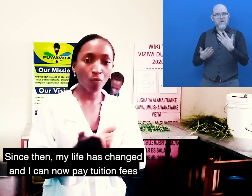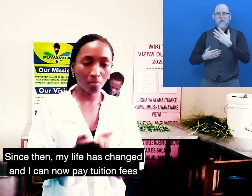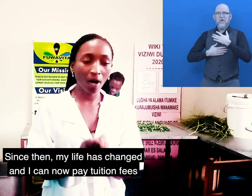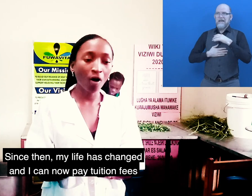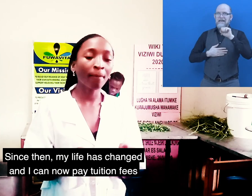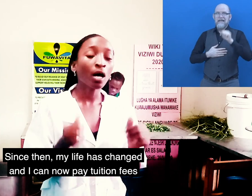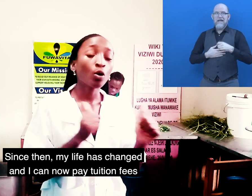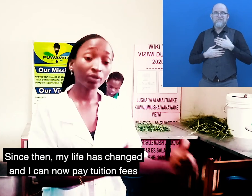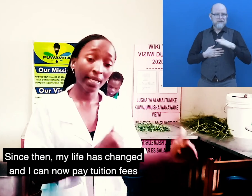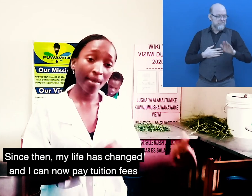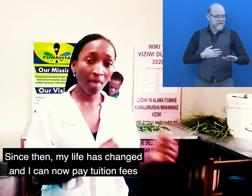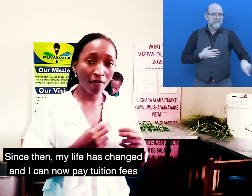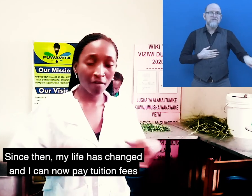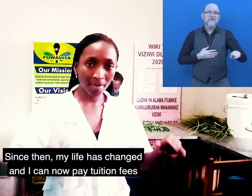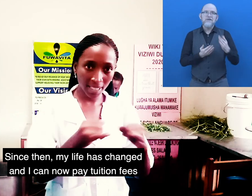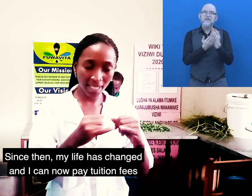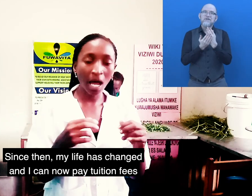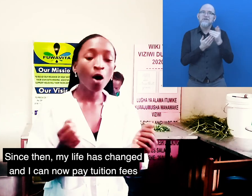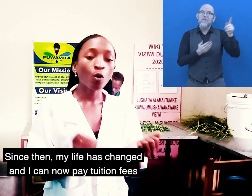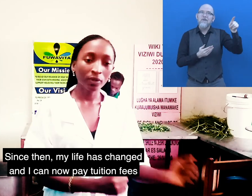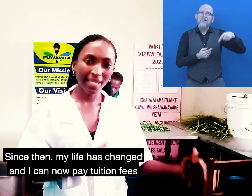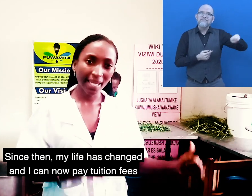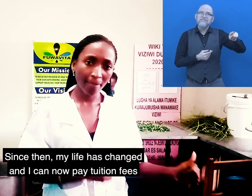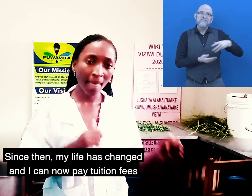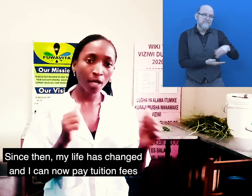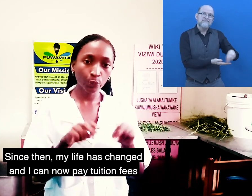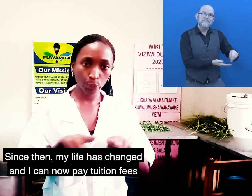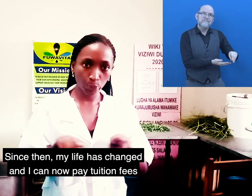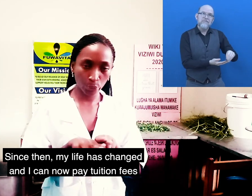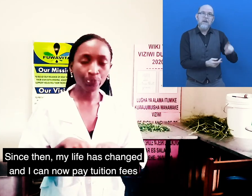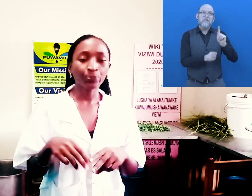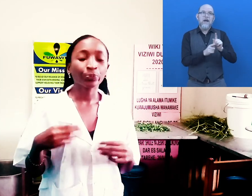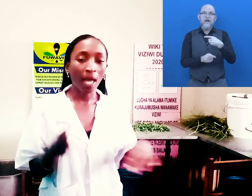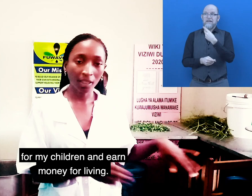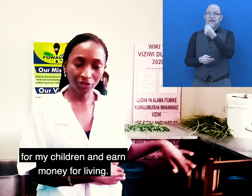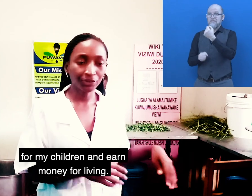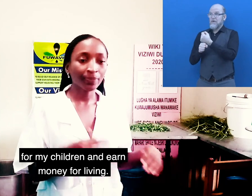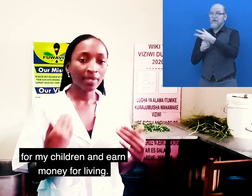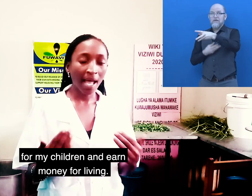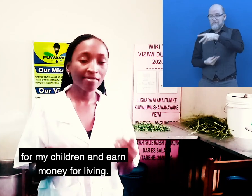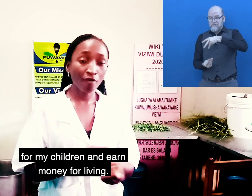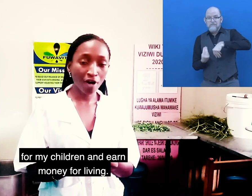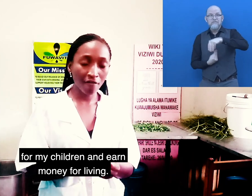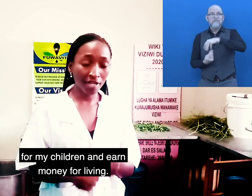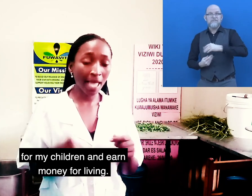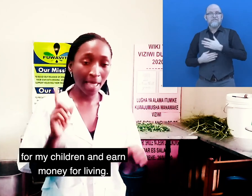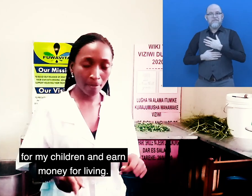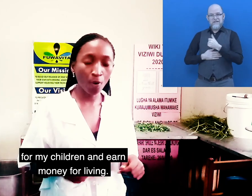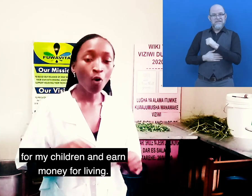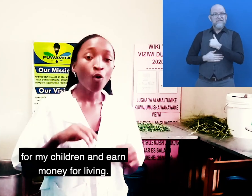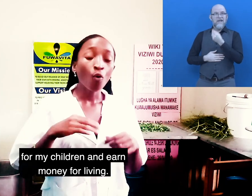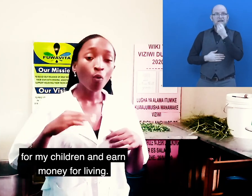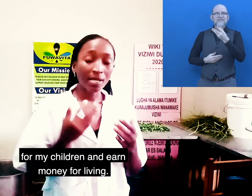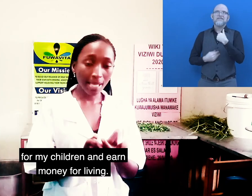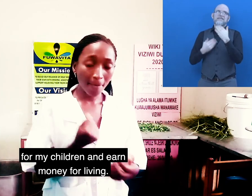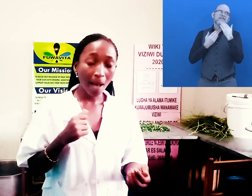life has changed and I can now pay tuition fees for my children and E.N. money